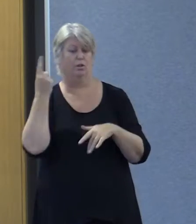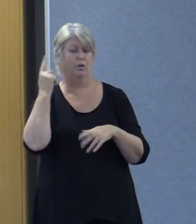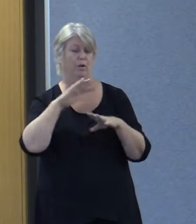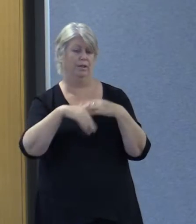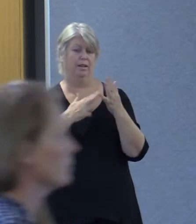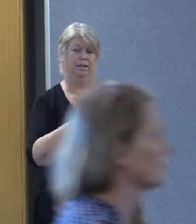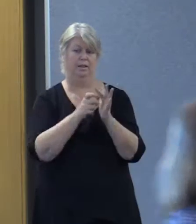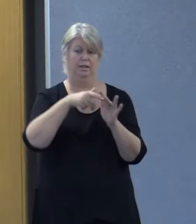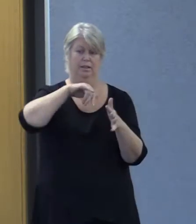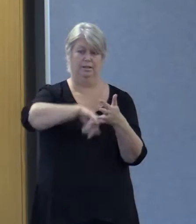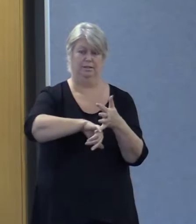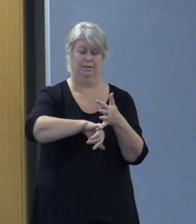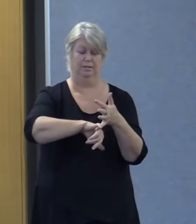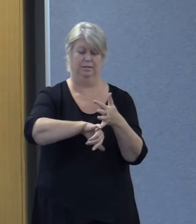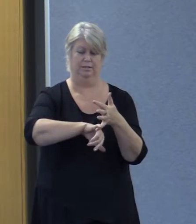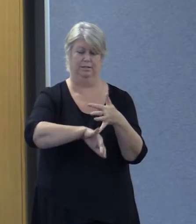NDIS.